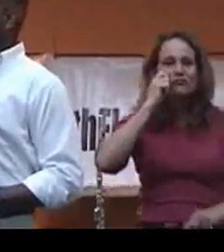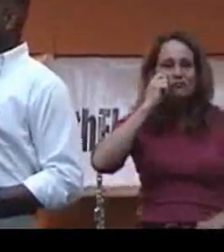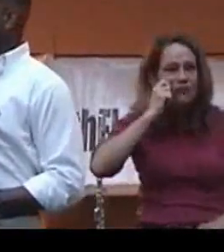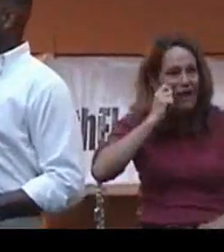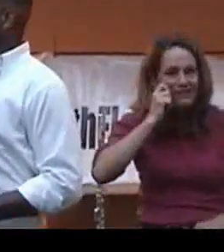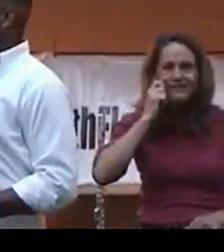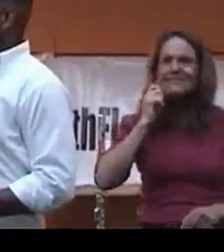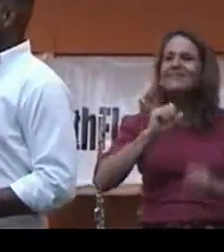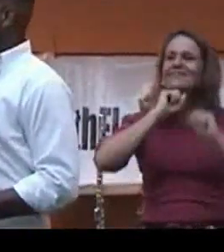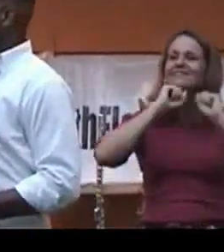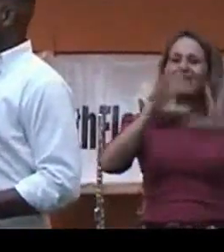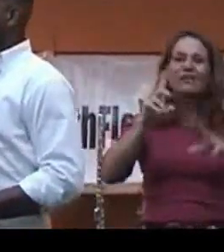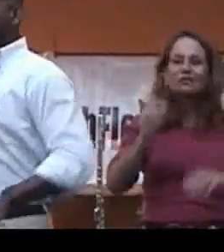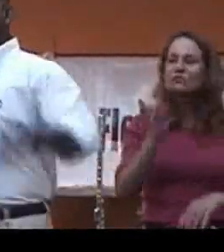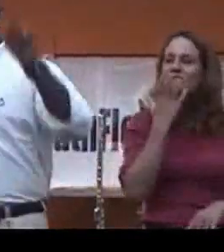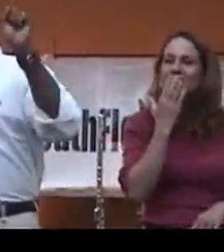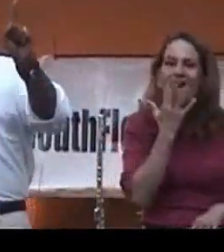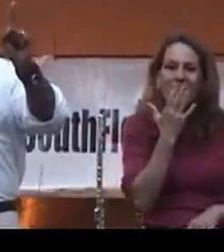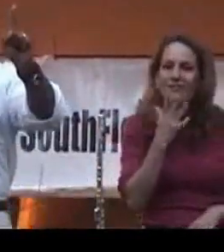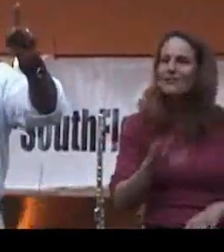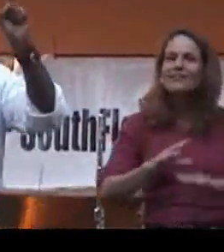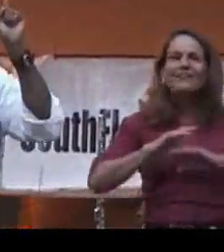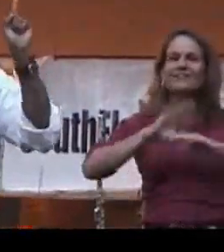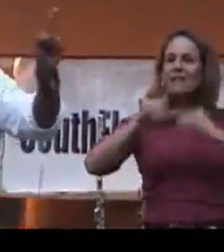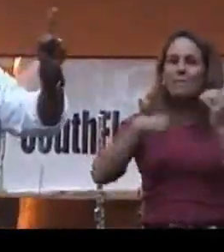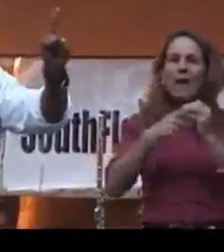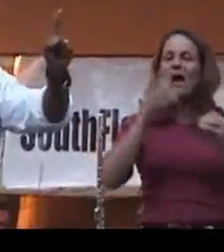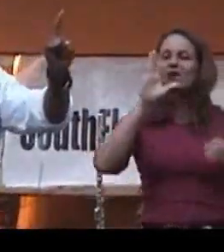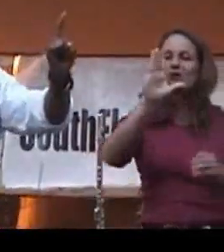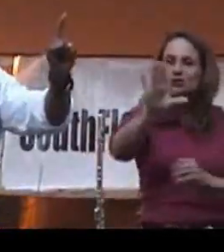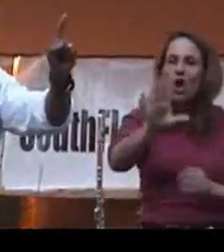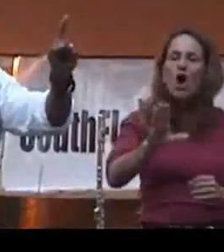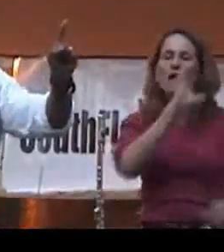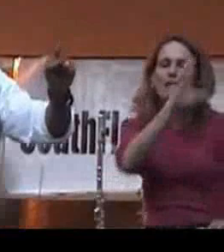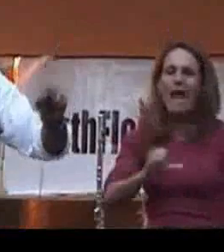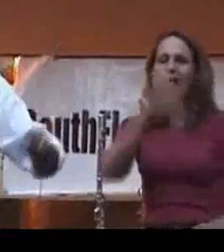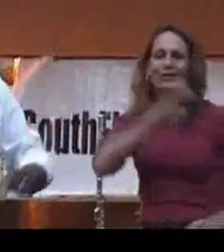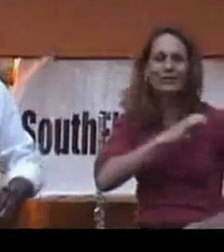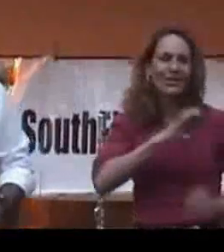It has nothing to do with color. It's all about your character.